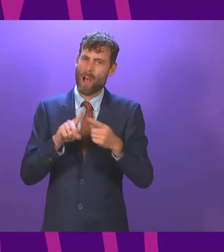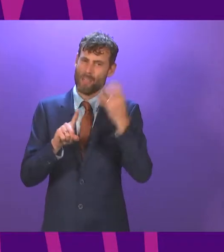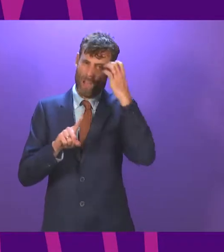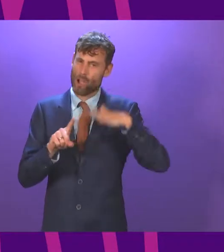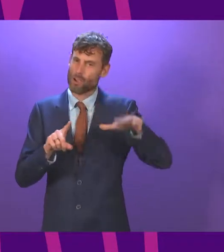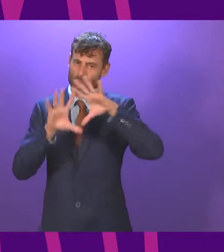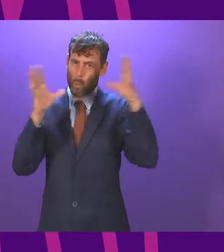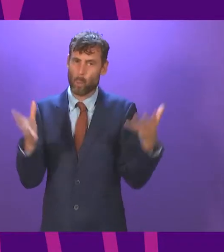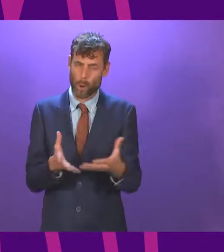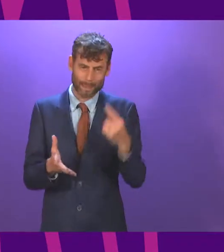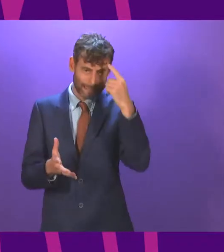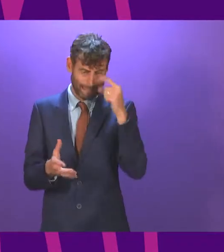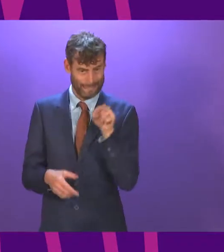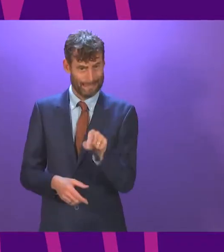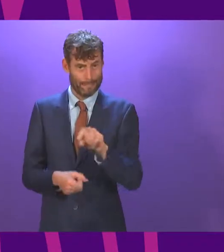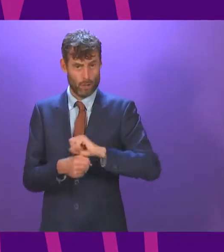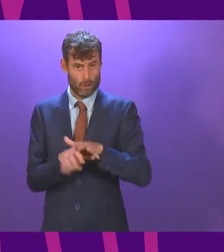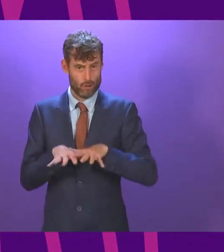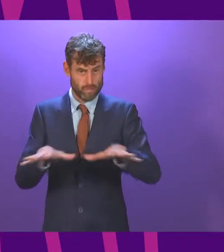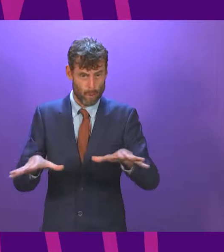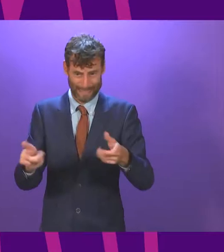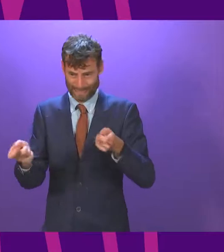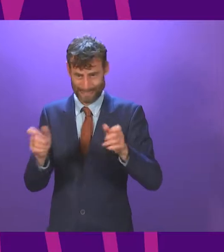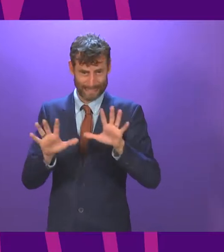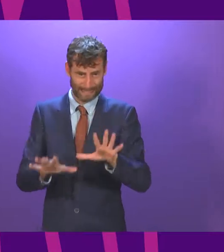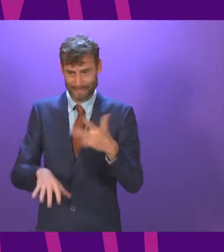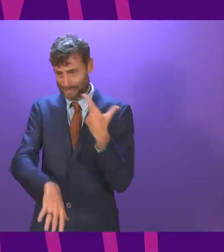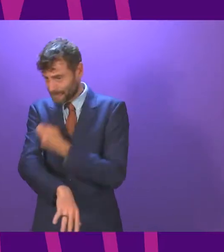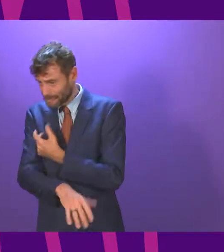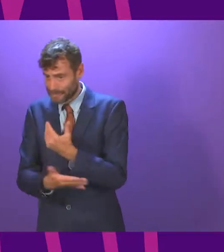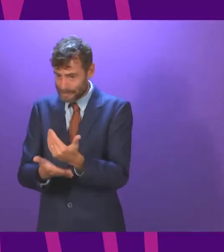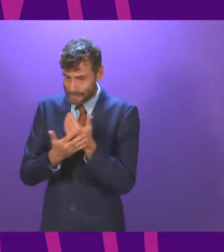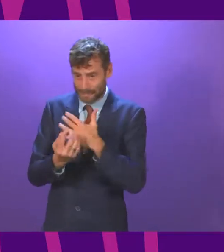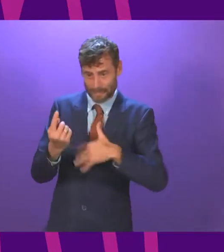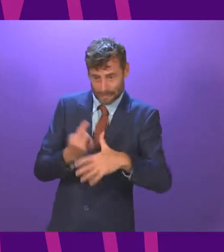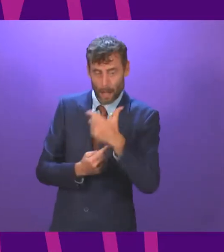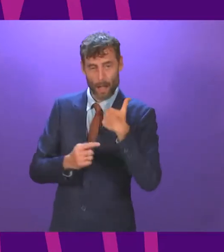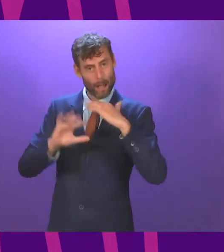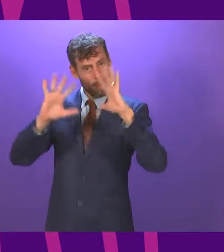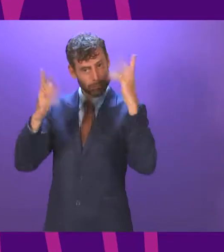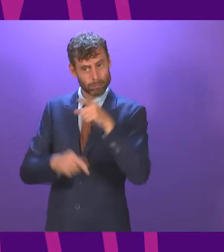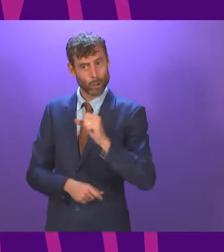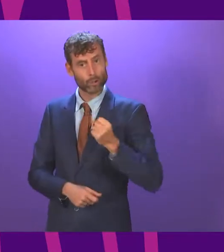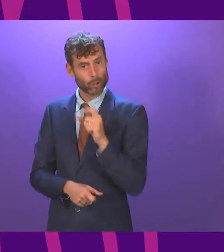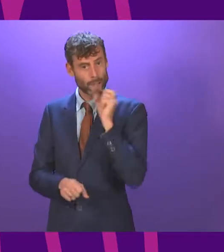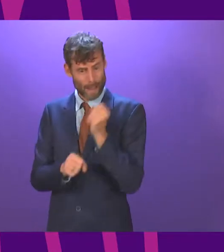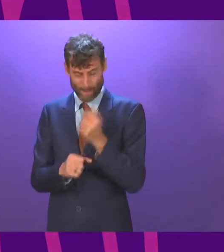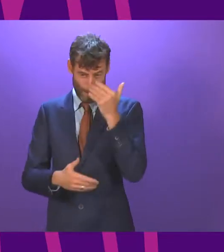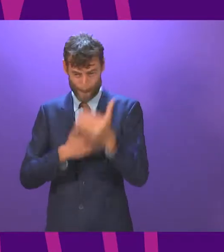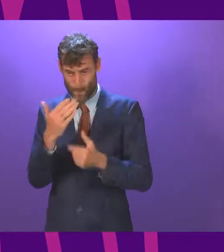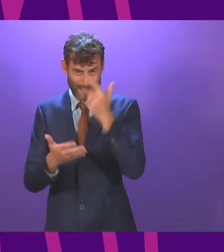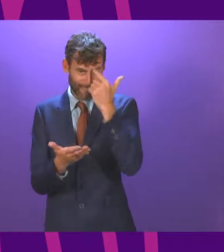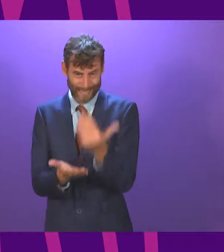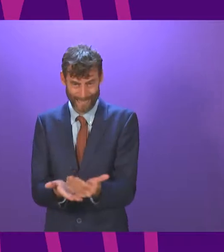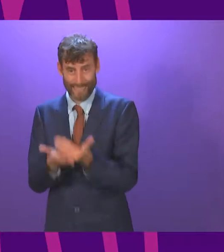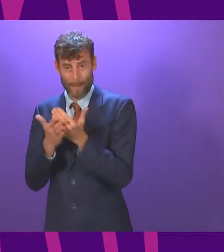challenges it presents, I welcome that the Scottish Government has started this parliament on the front foot and is focused on the delivery of